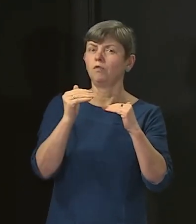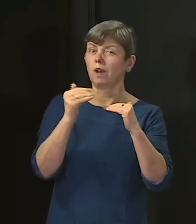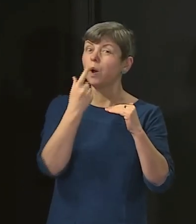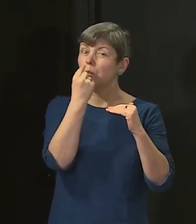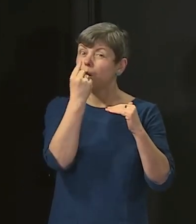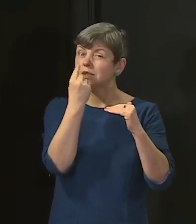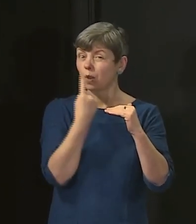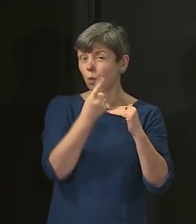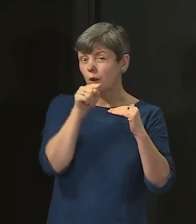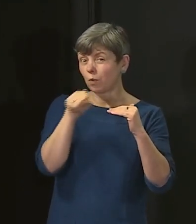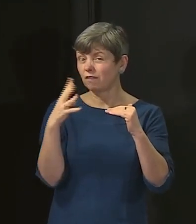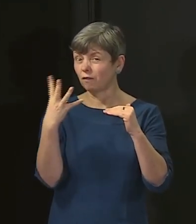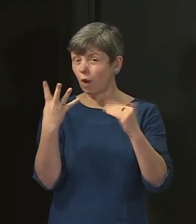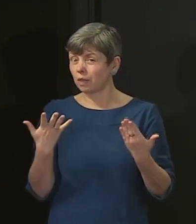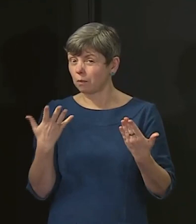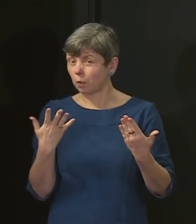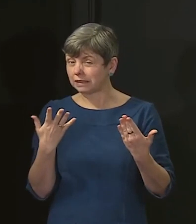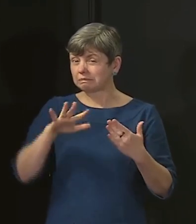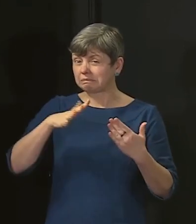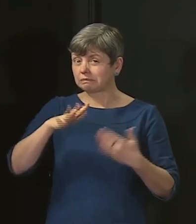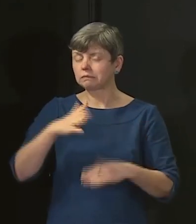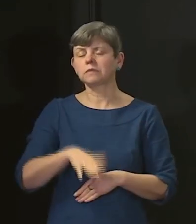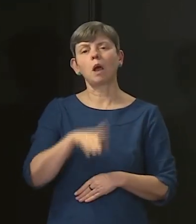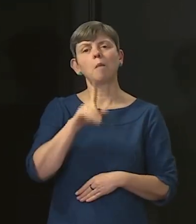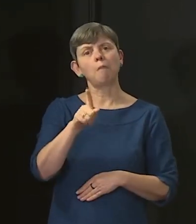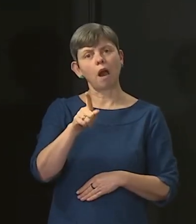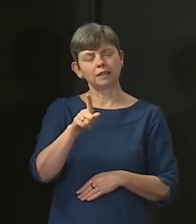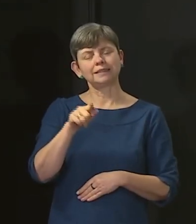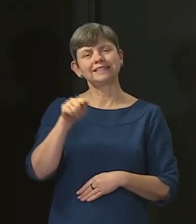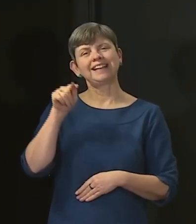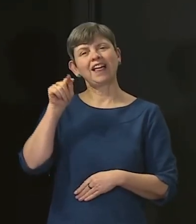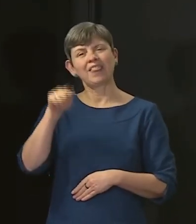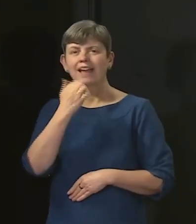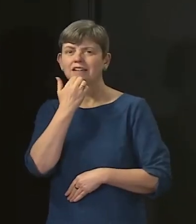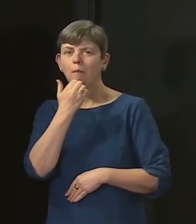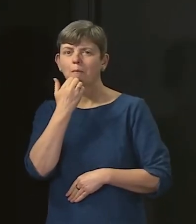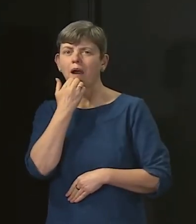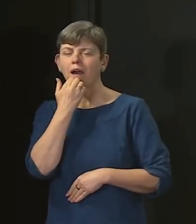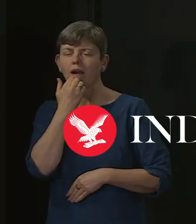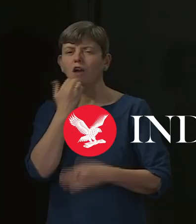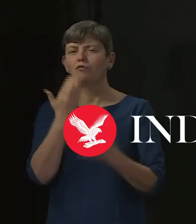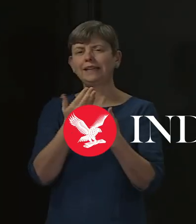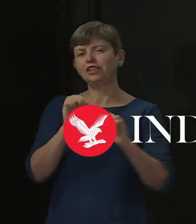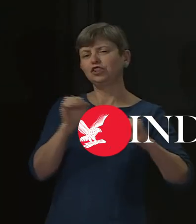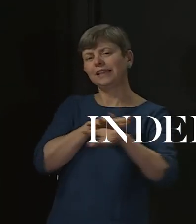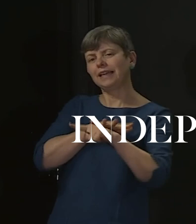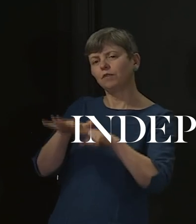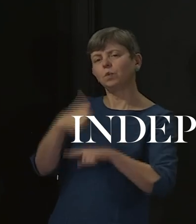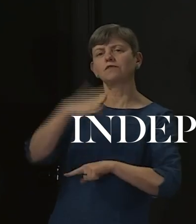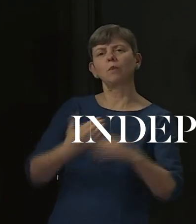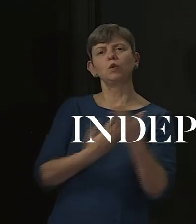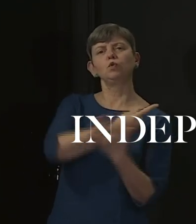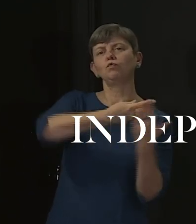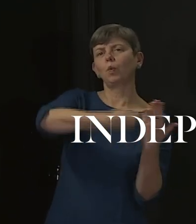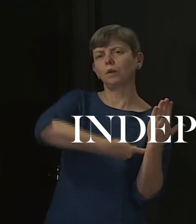it's important to stress that that estimate will not yet take full account of the new restrictions that have been in force for the past couple of